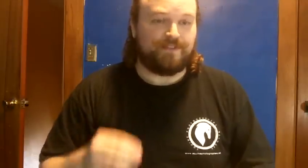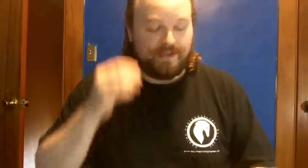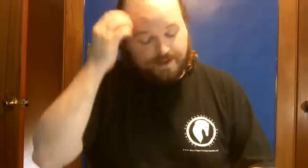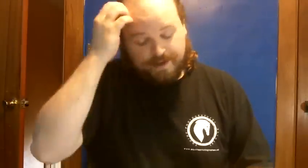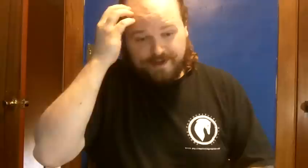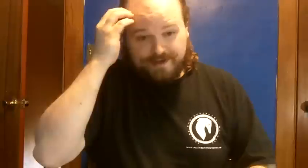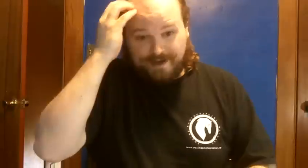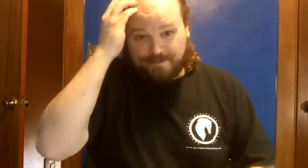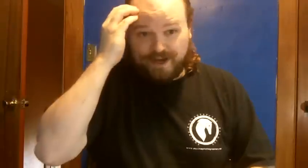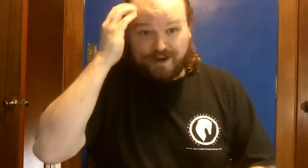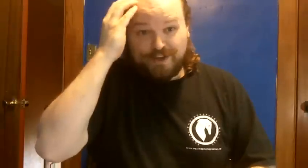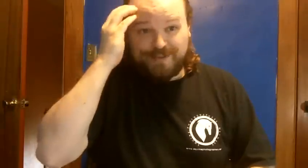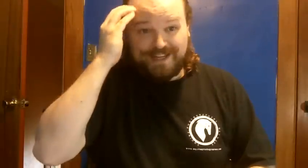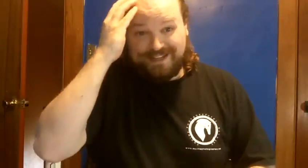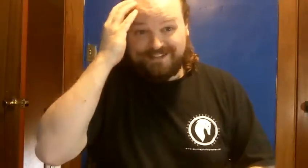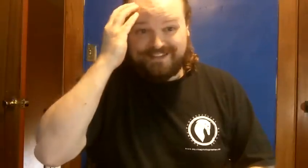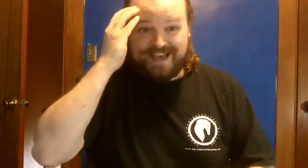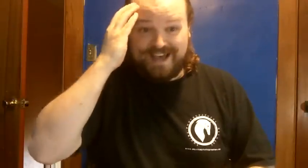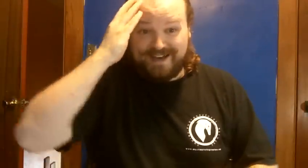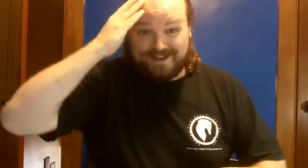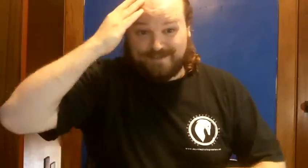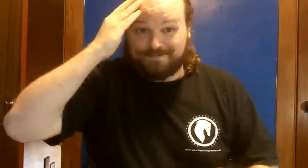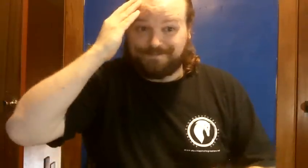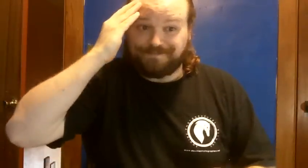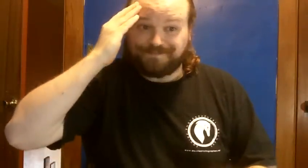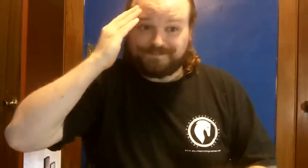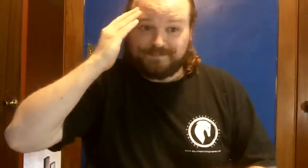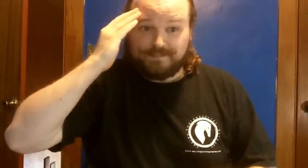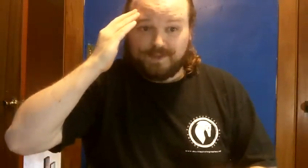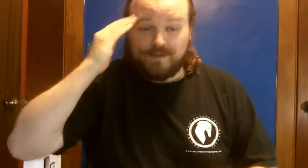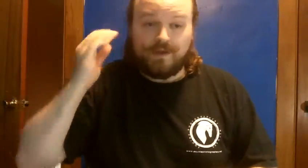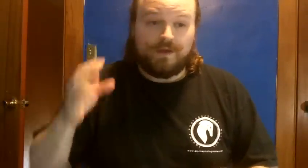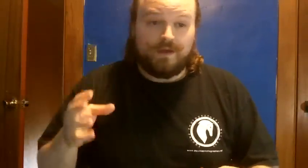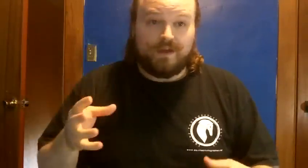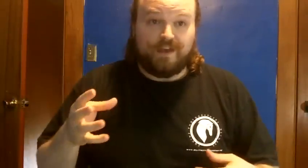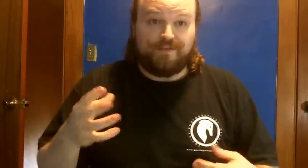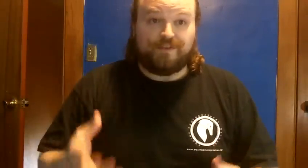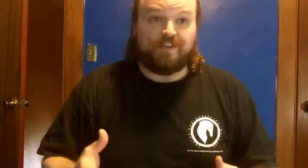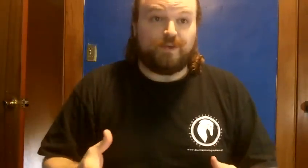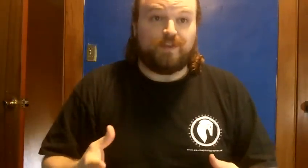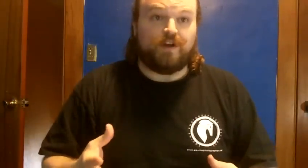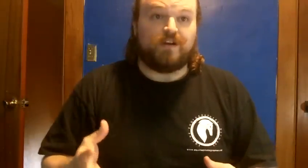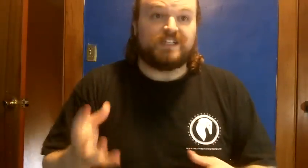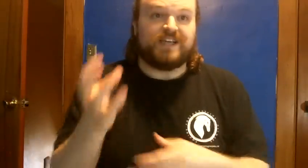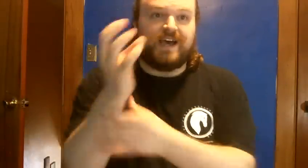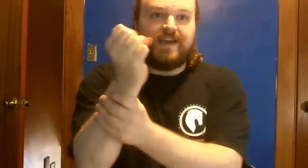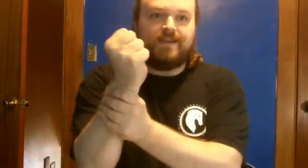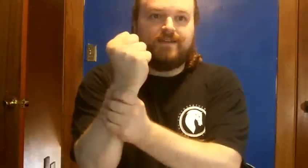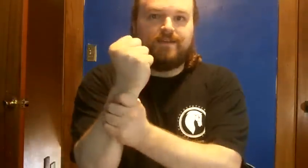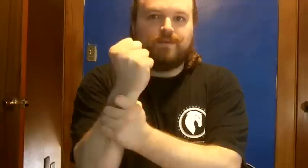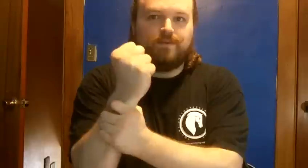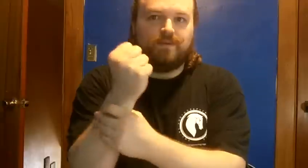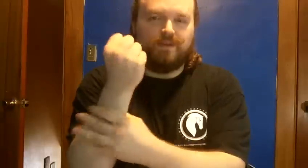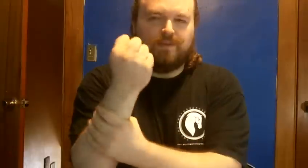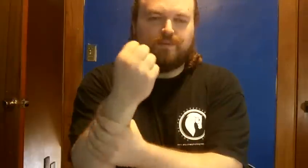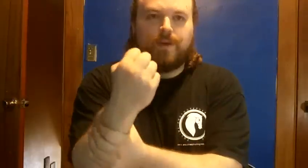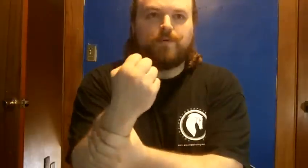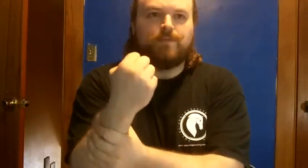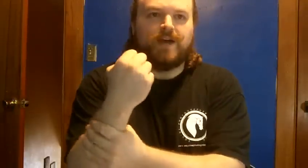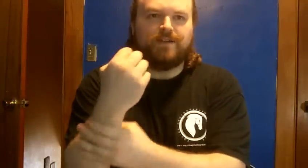now my argument is that if you're dealing with RSI and you remember my